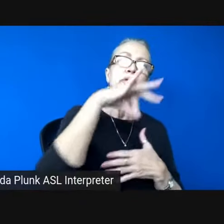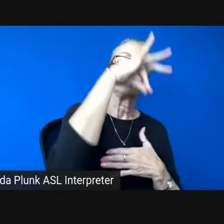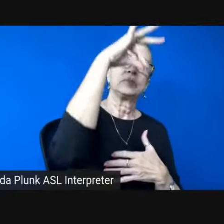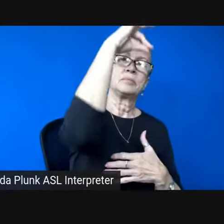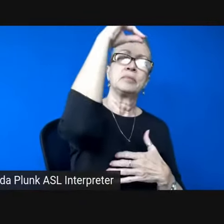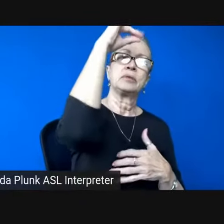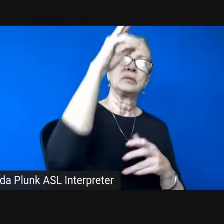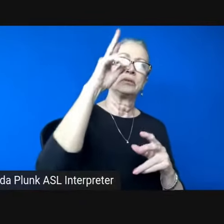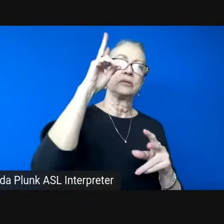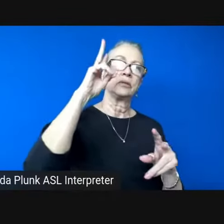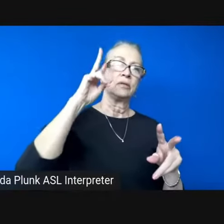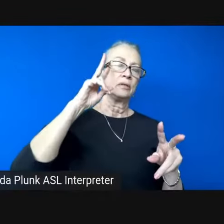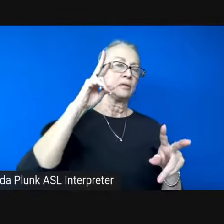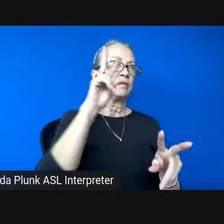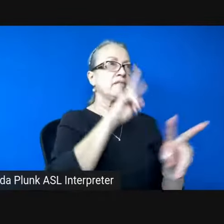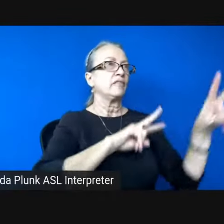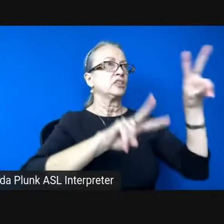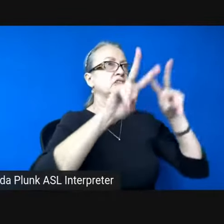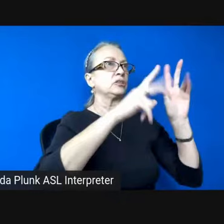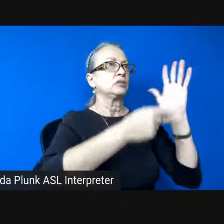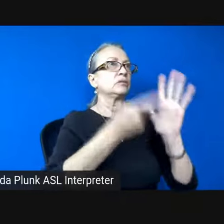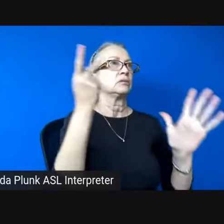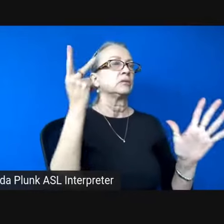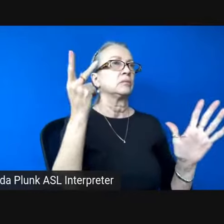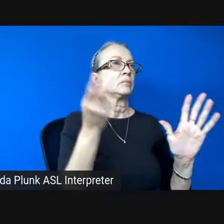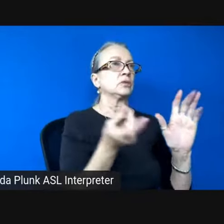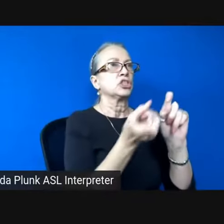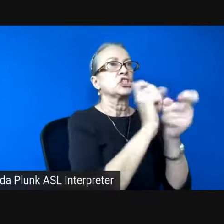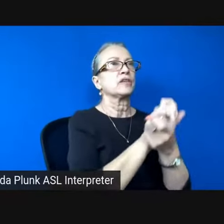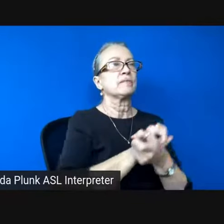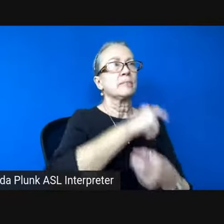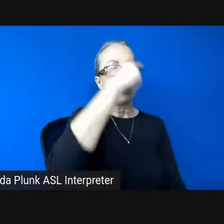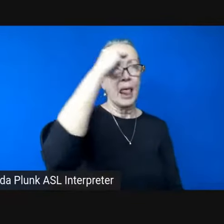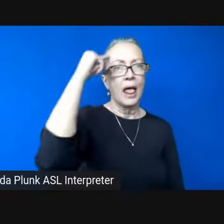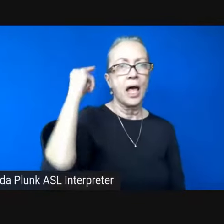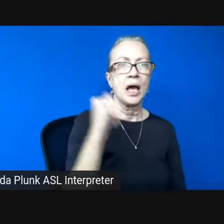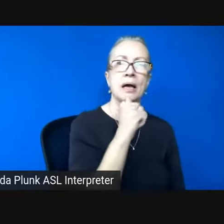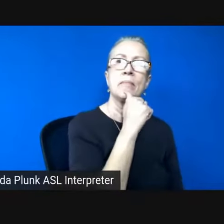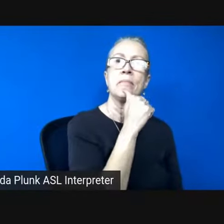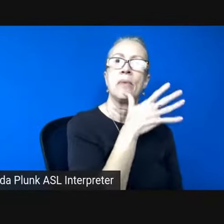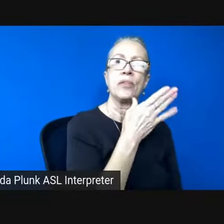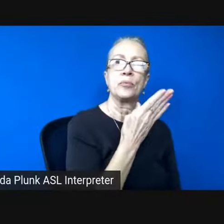Vision double. Shifts black. Mother blue.